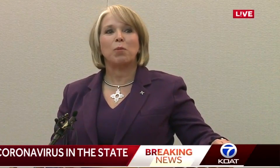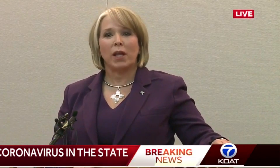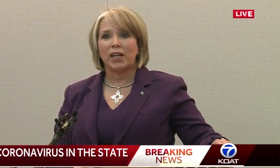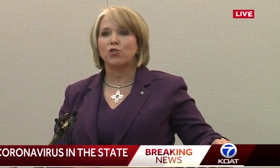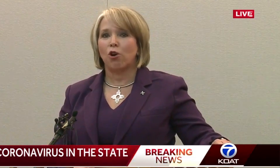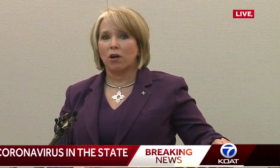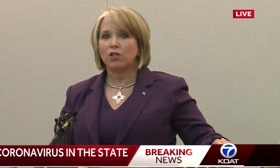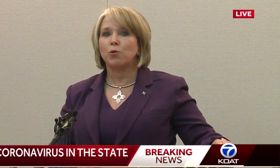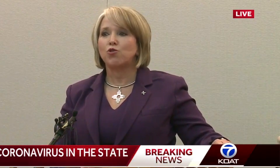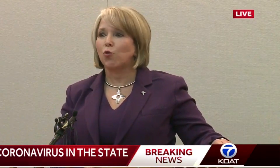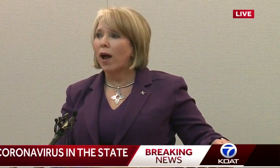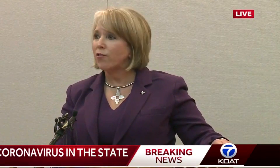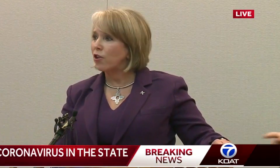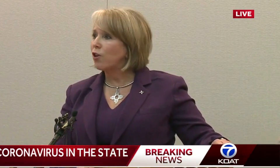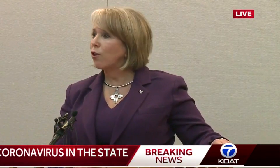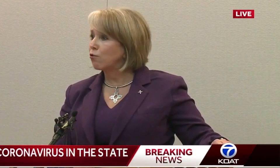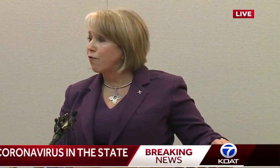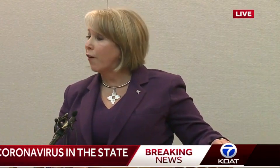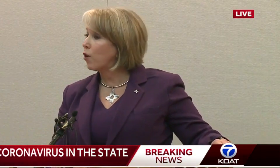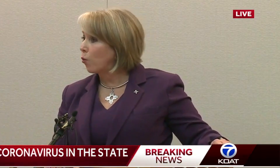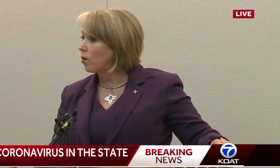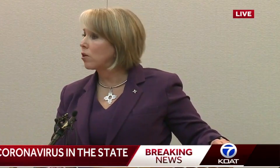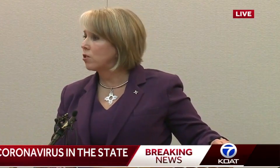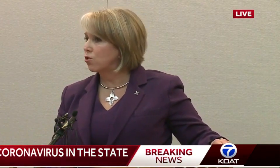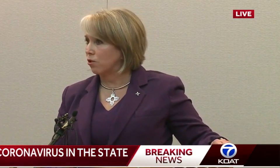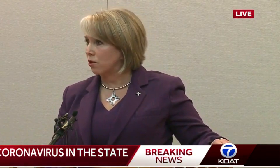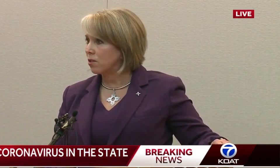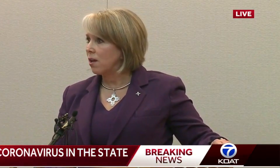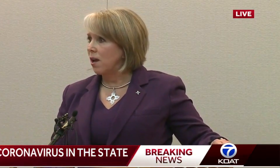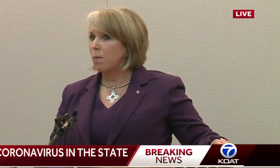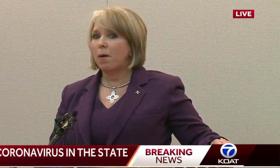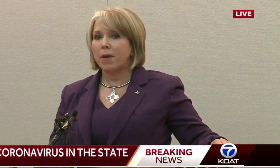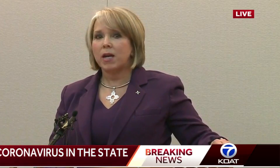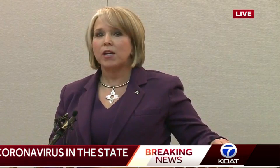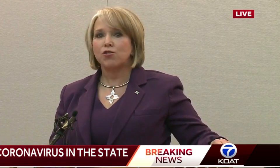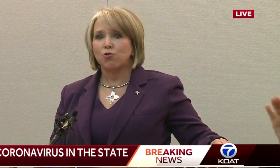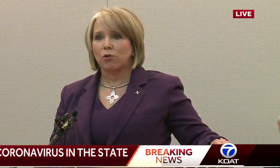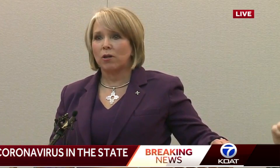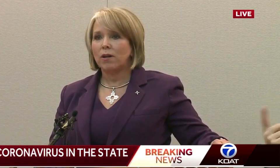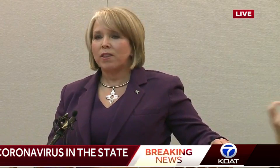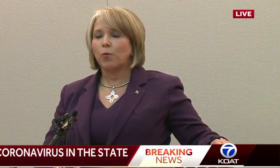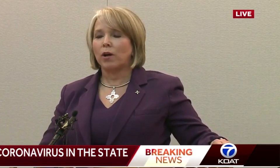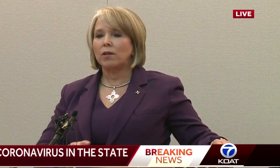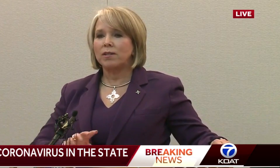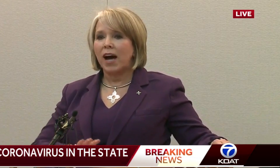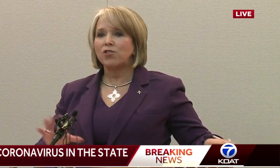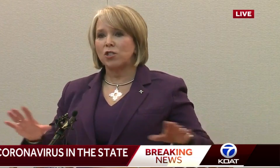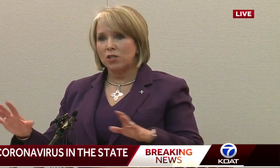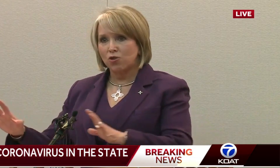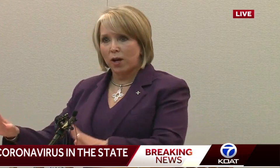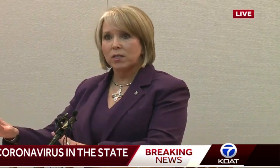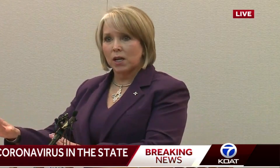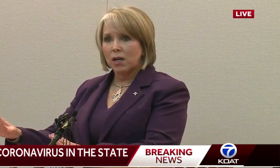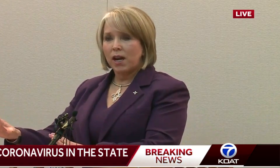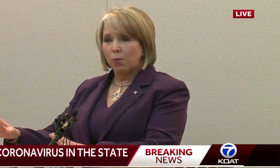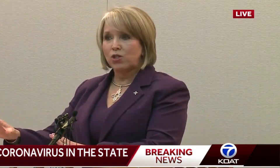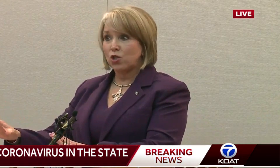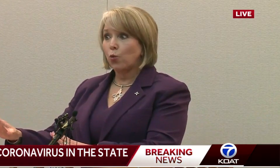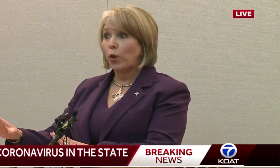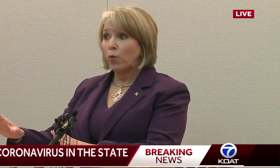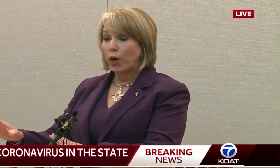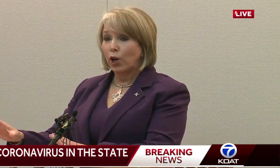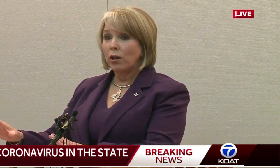about what our plans are to address those very real concerns about making sure that we're not just addressing,